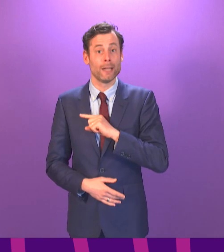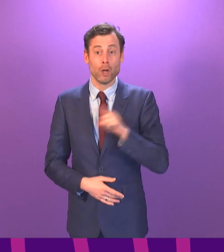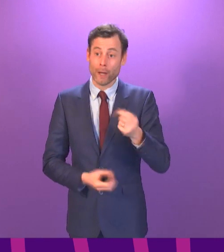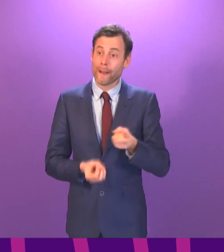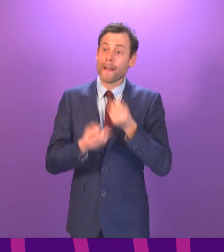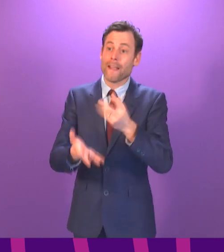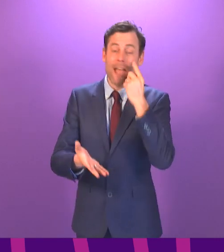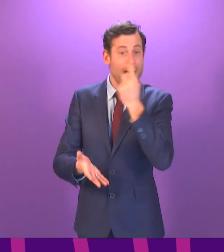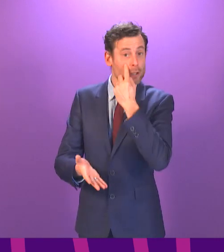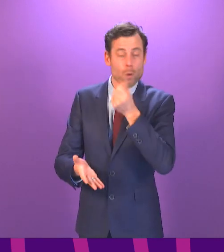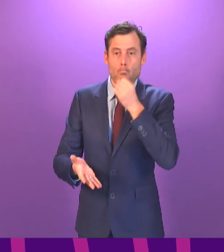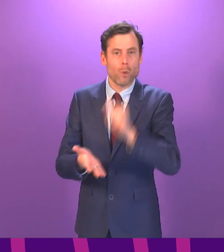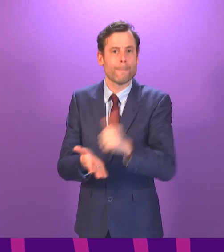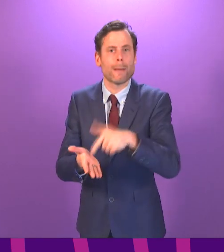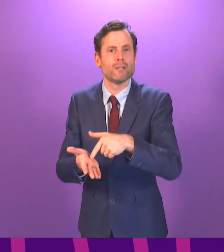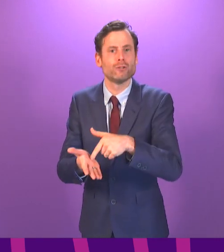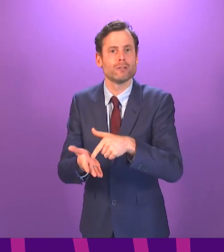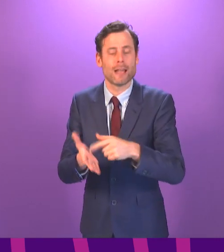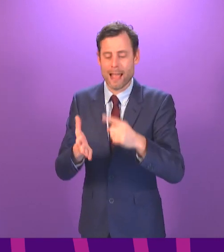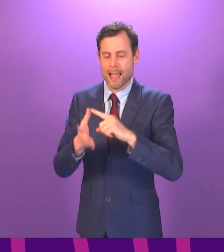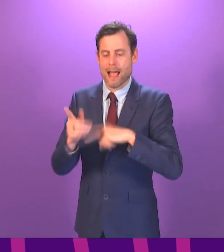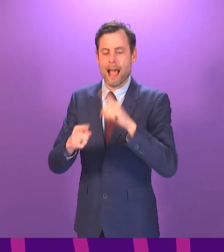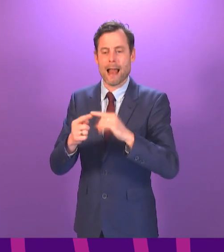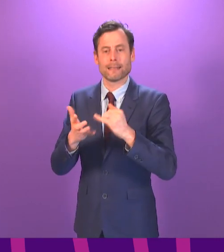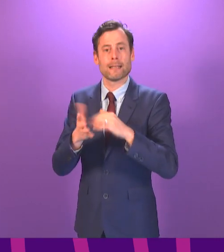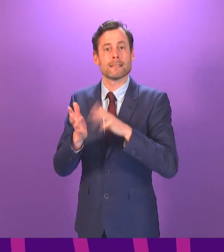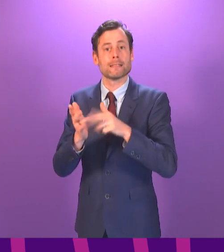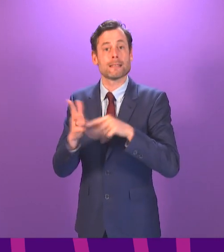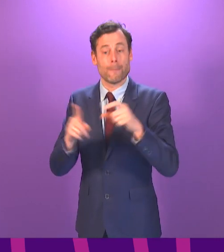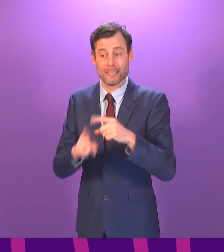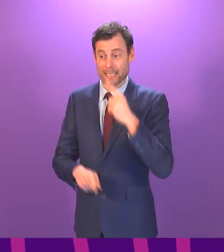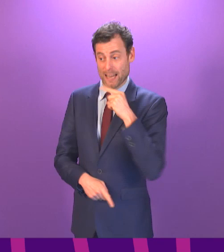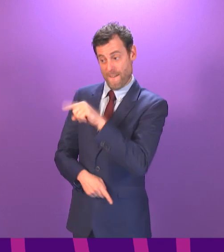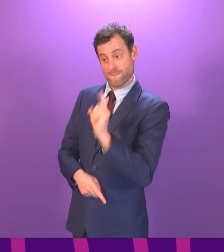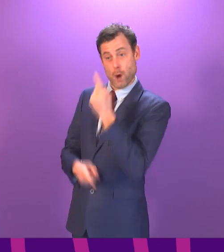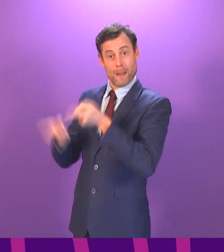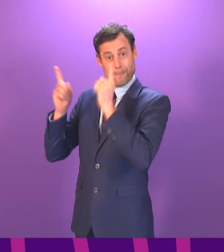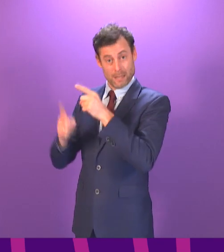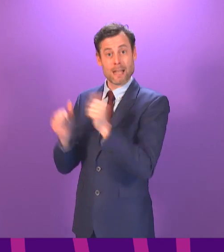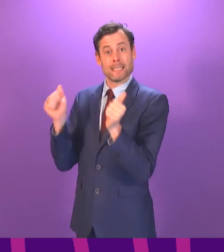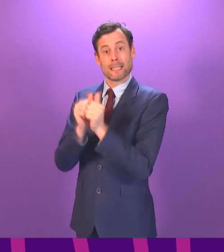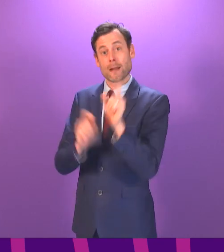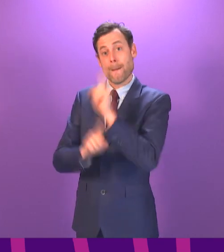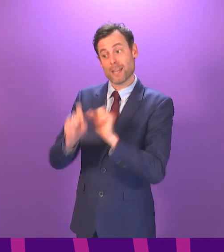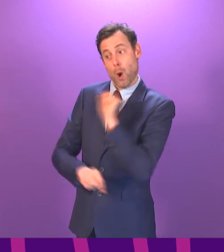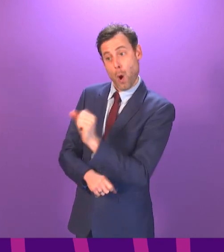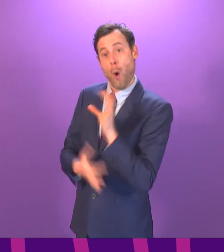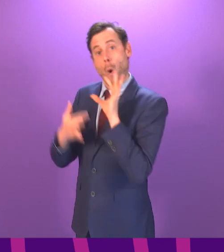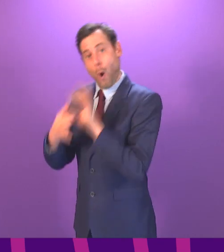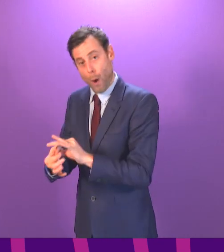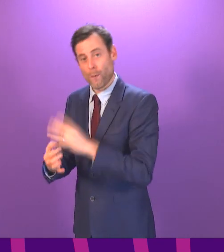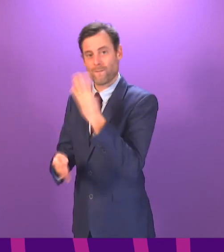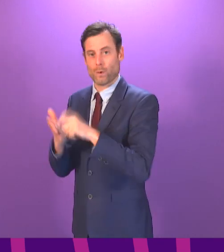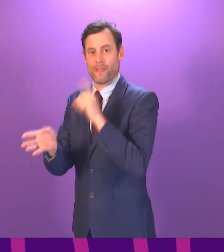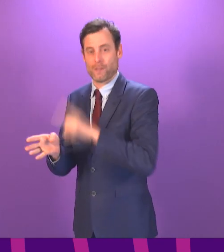Alex Salmond says that the first minister set up a meeting on the 14th of July in her home and that after that she called him